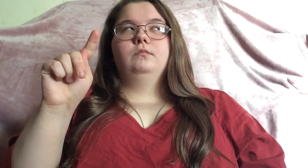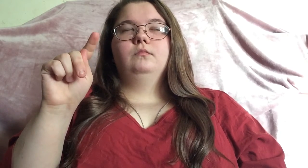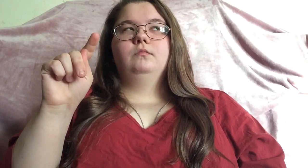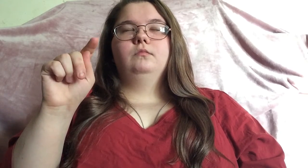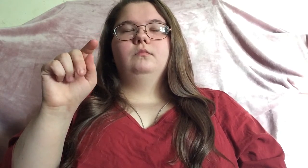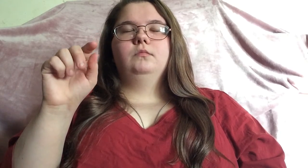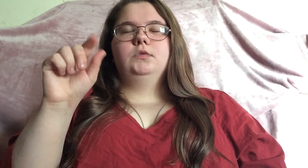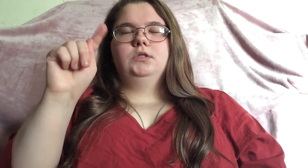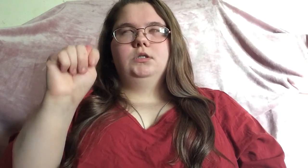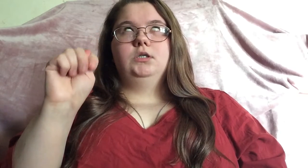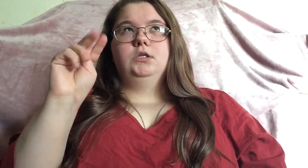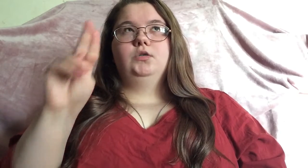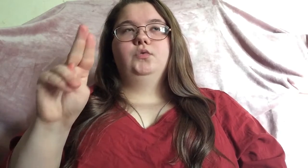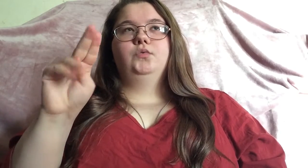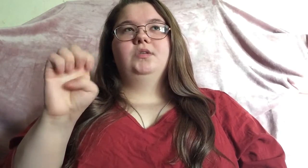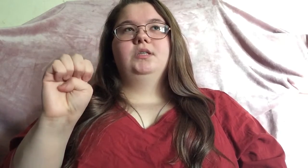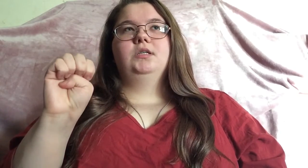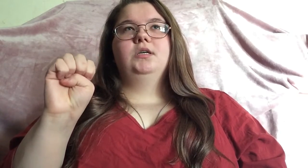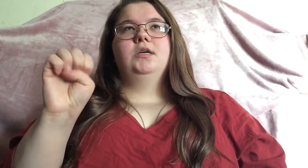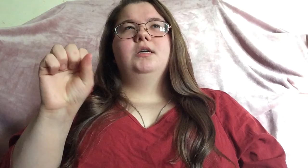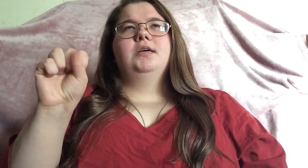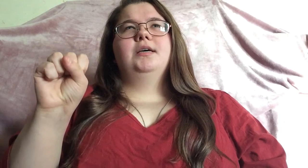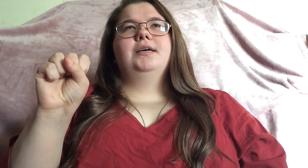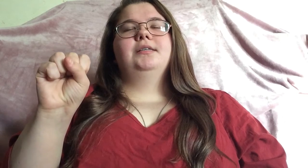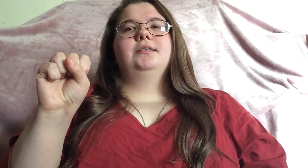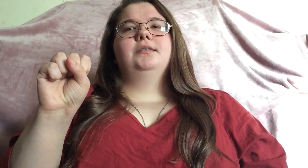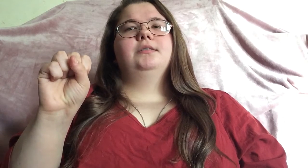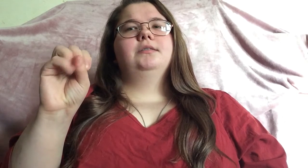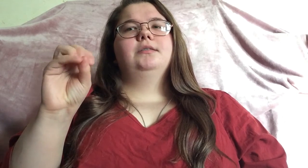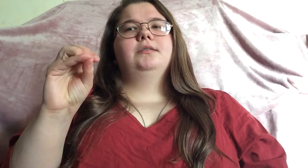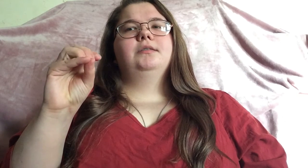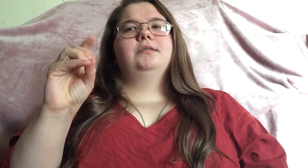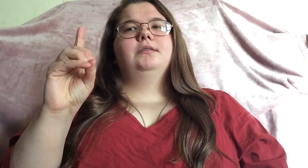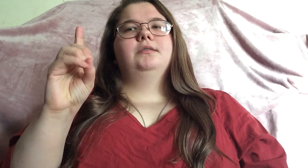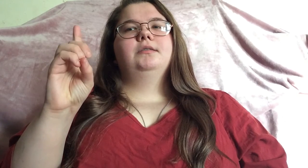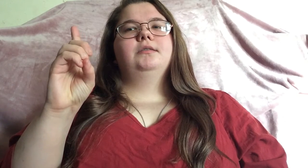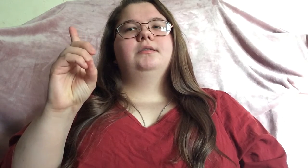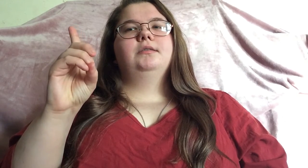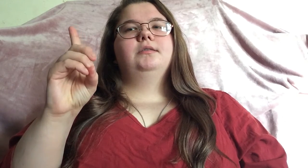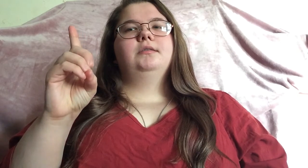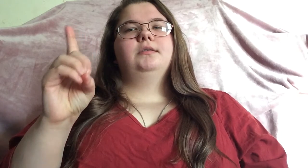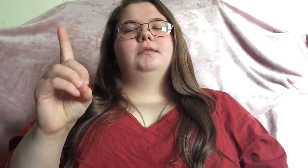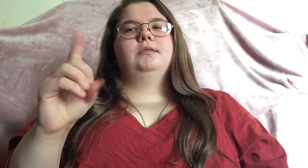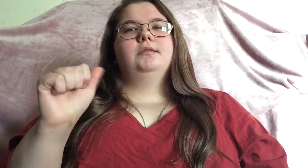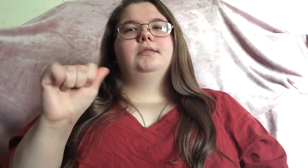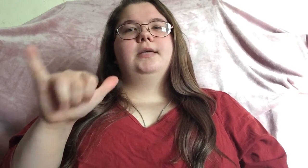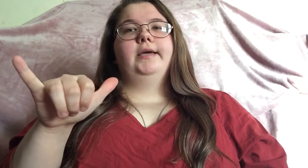t u e s day